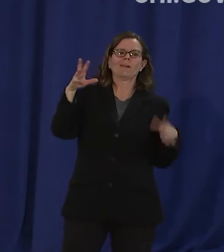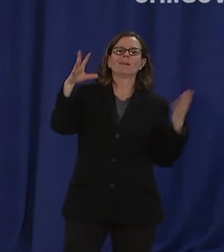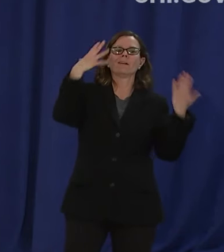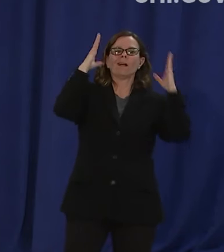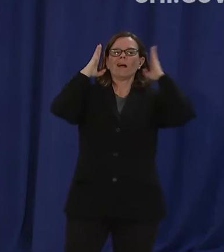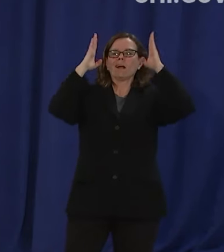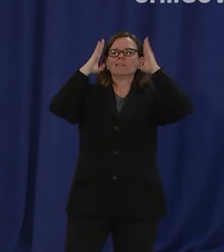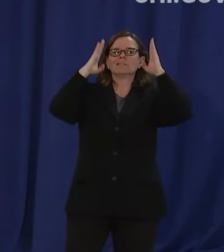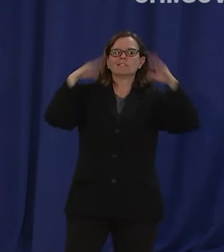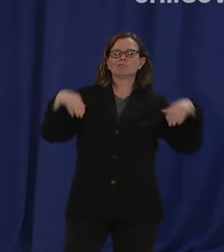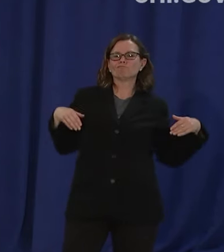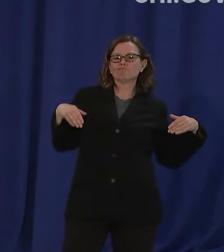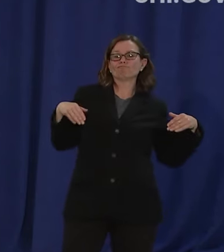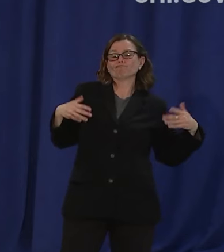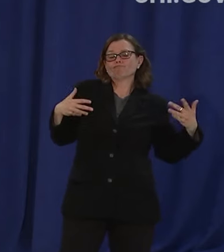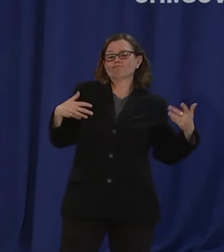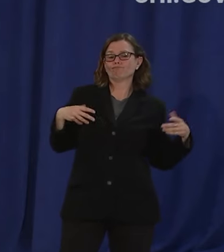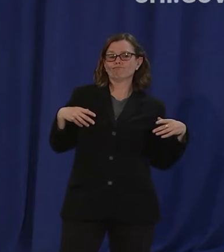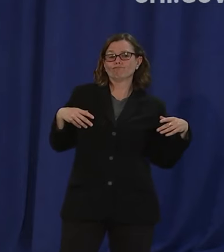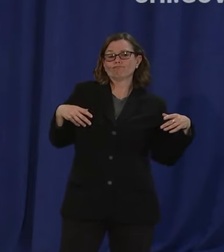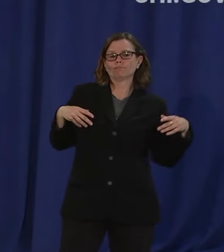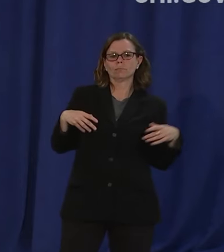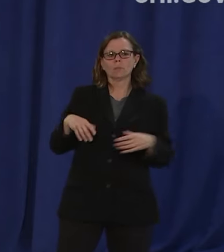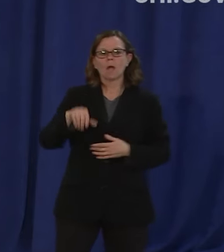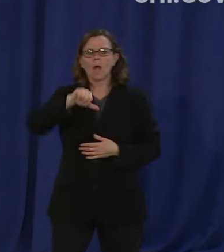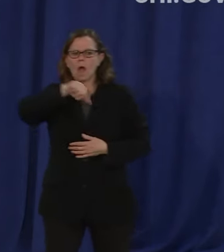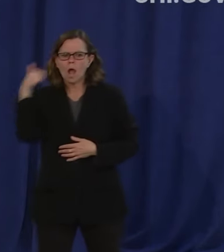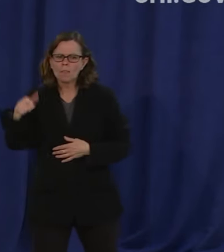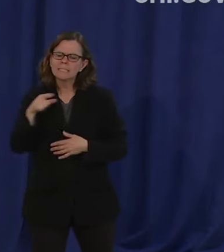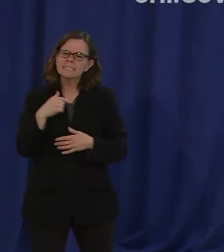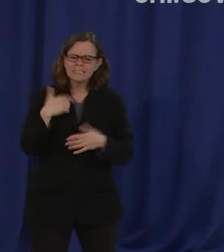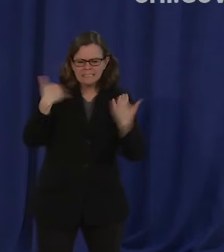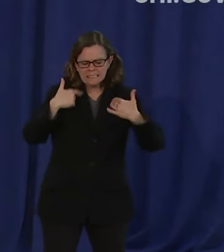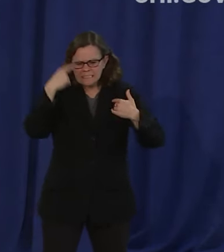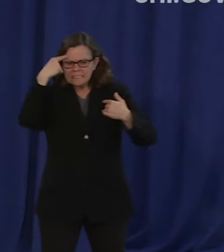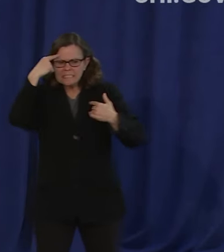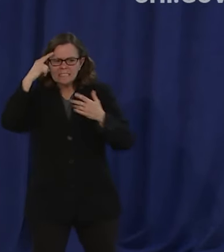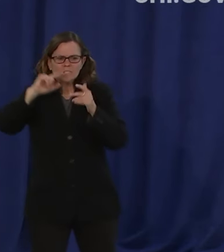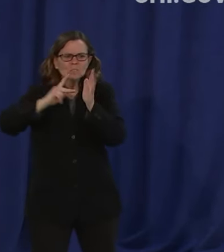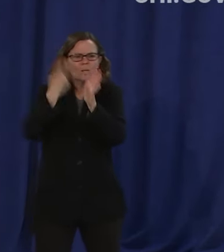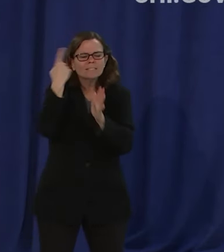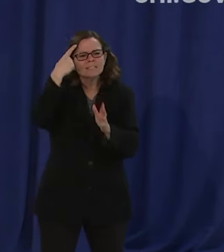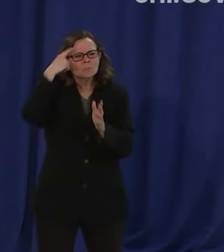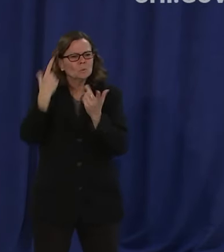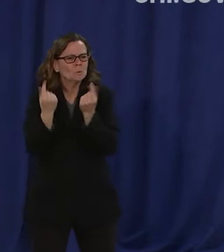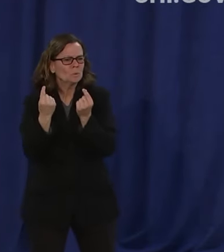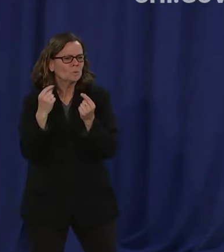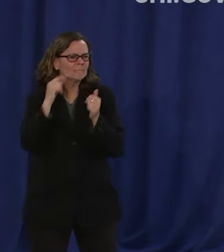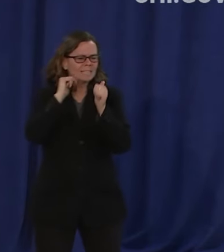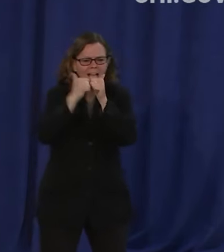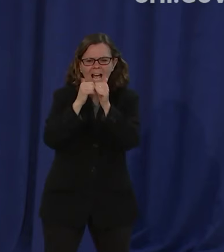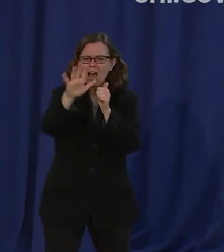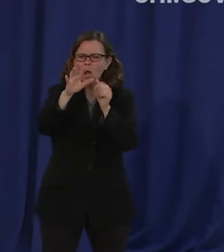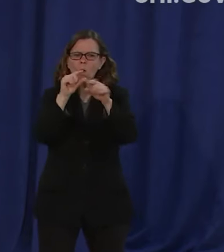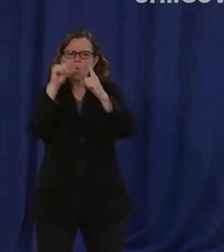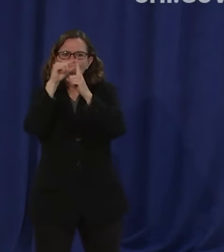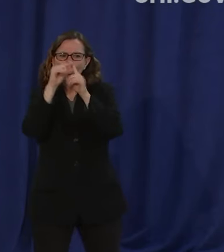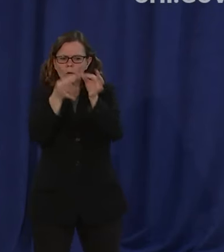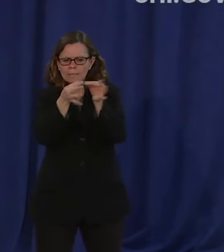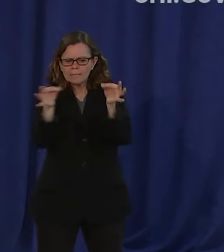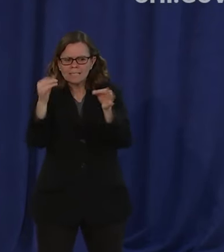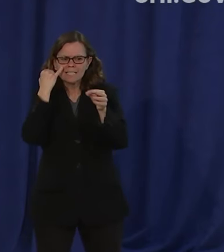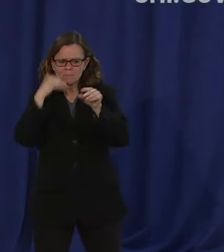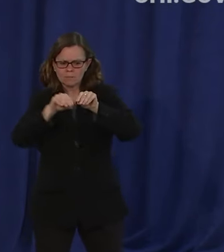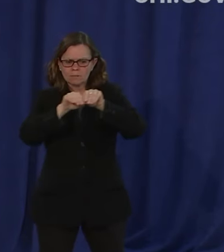legitimate concerns which we have addressed and we tweaked the language from what we initially um uh put forward to really address